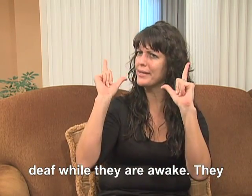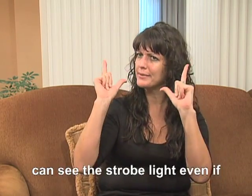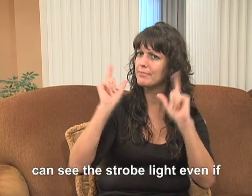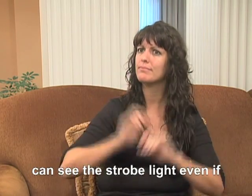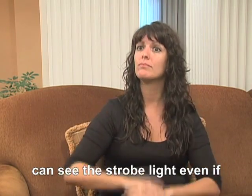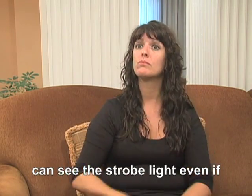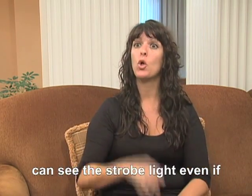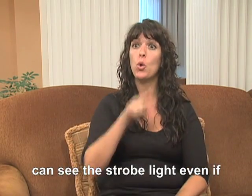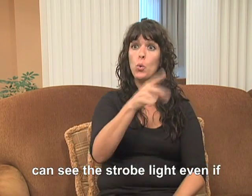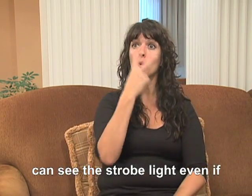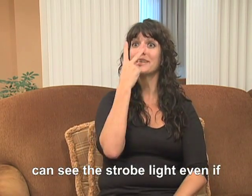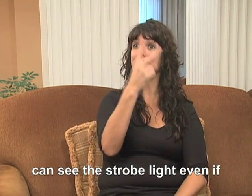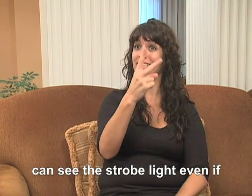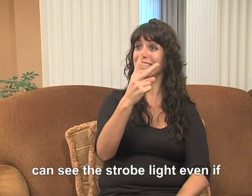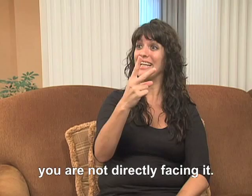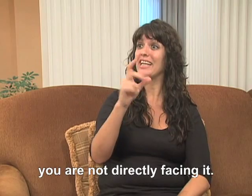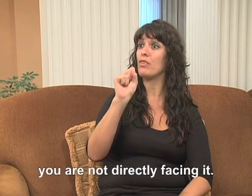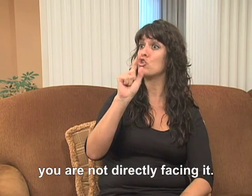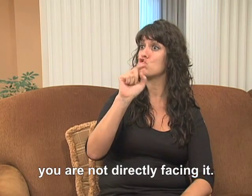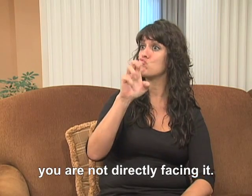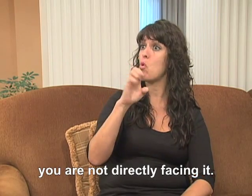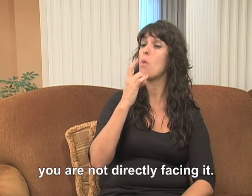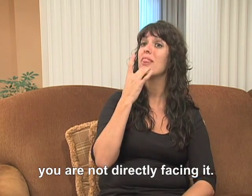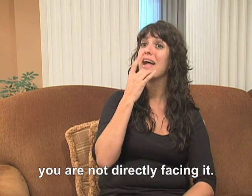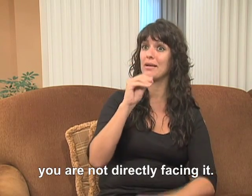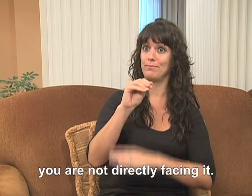can see the strobe light even if you are not directly facing it.